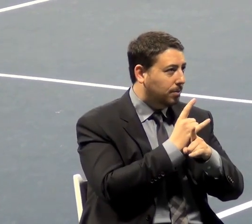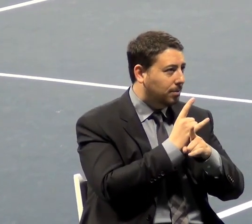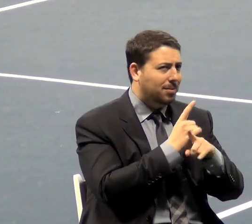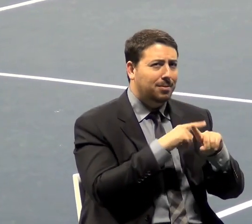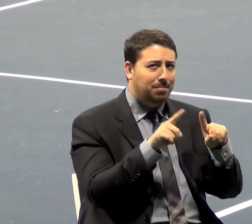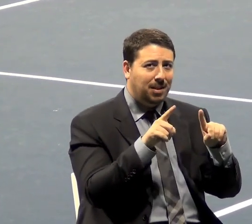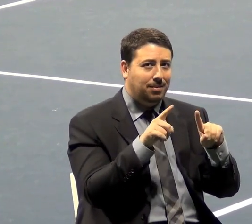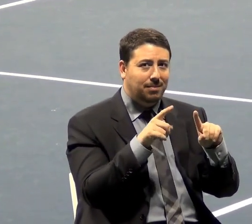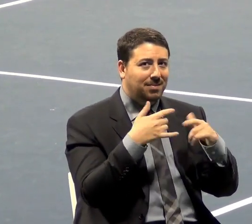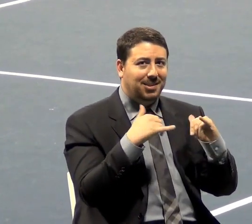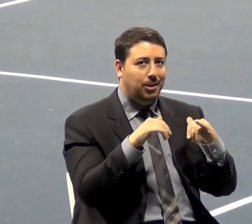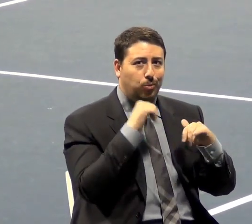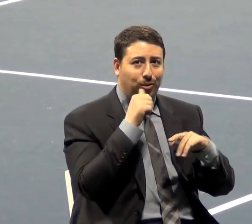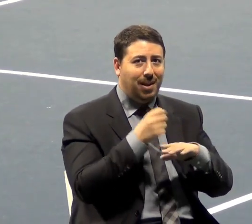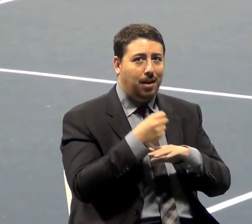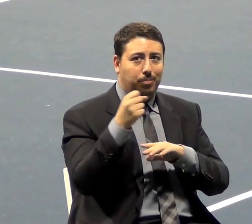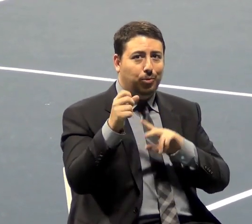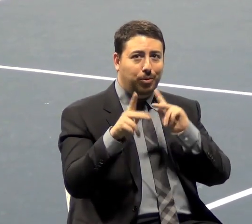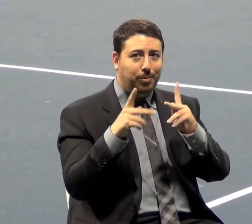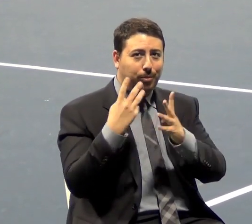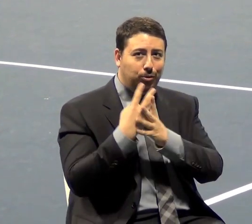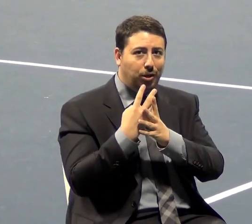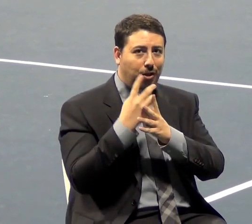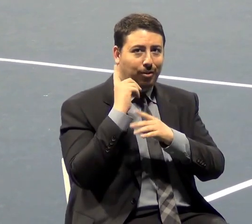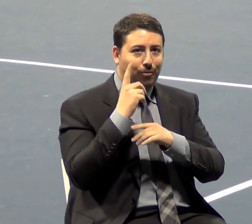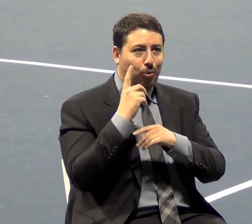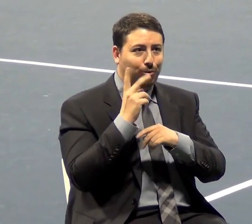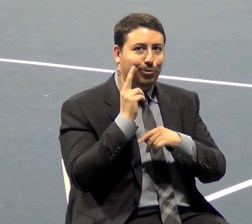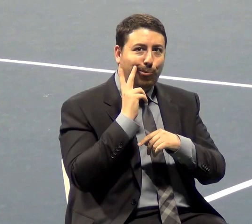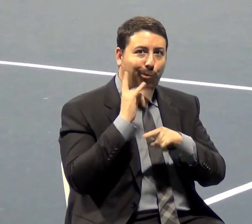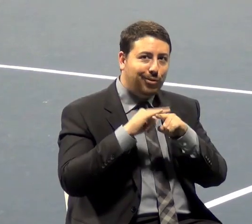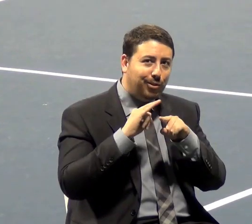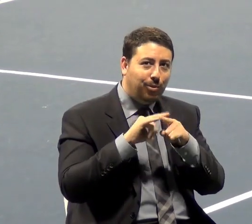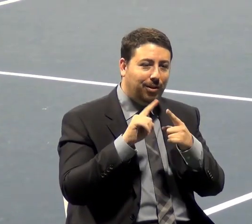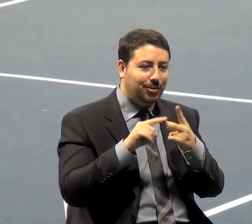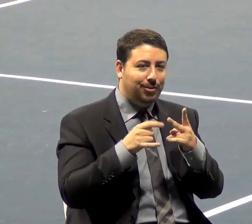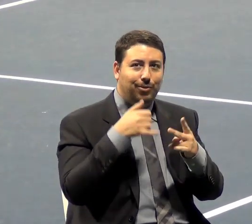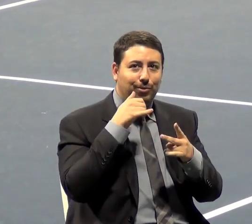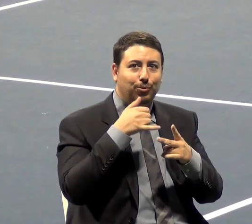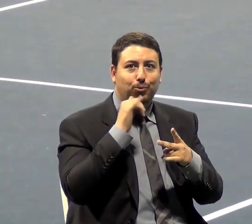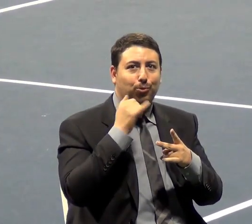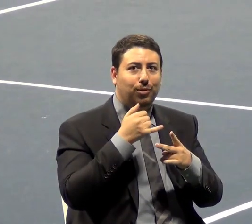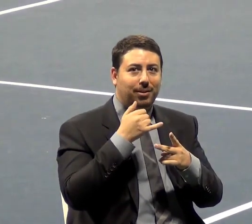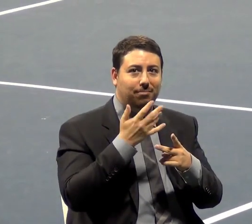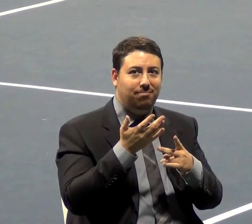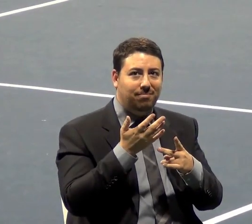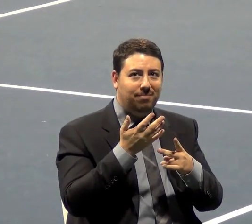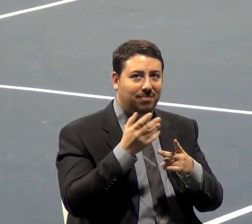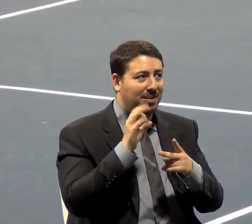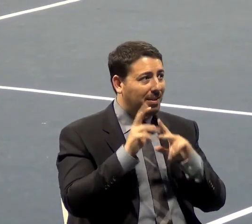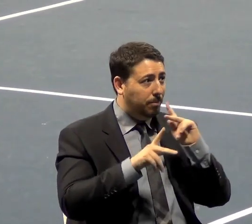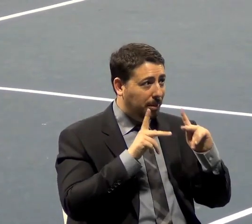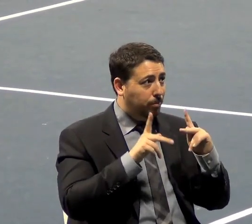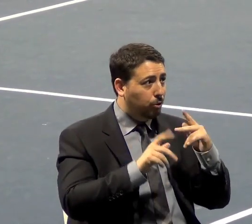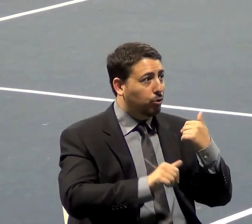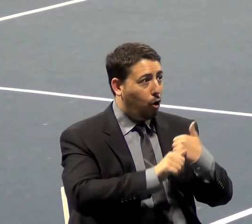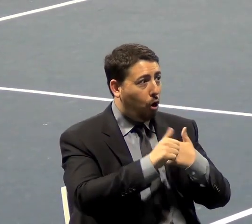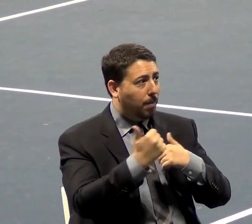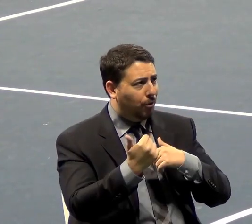haven't been putting people in there for smoking and drinking alcohol. If people do harm to others, yes, they deserve the